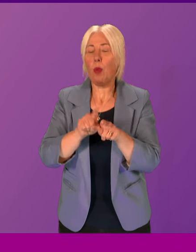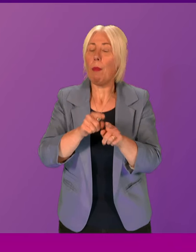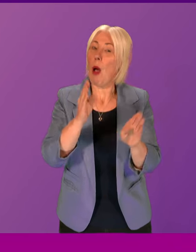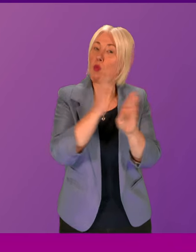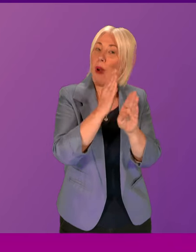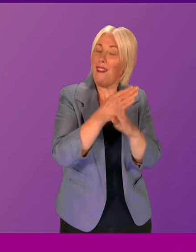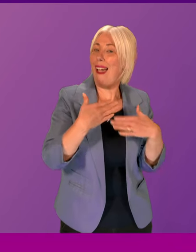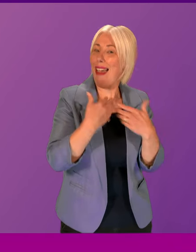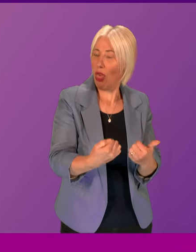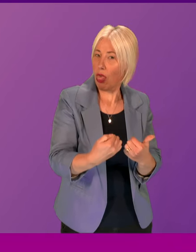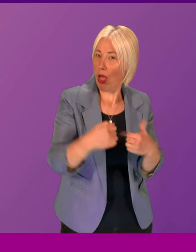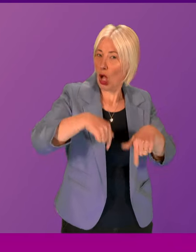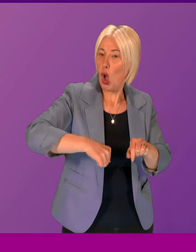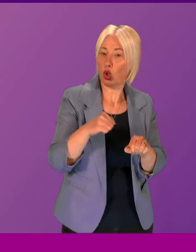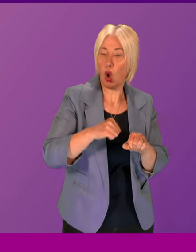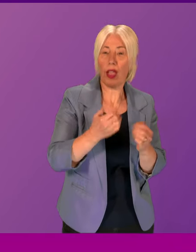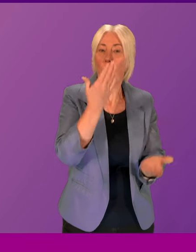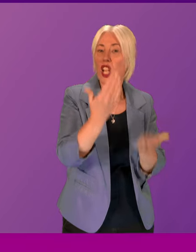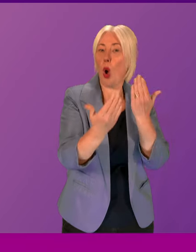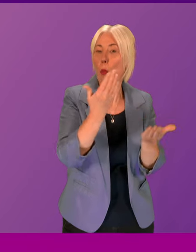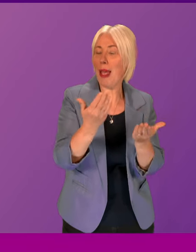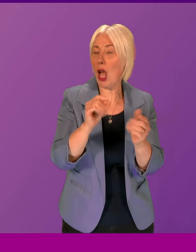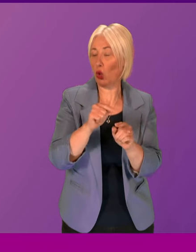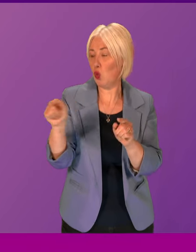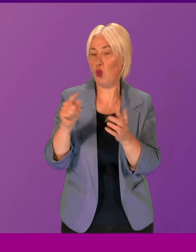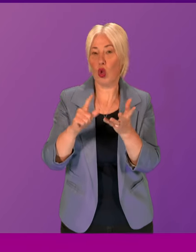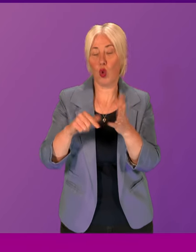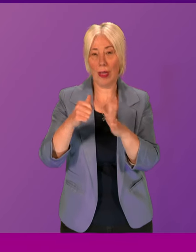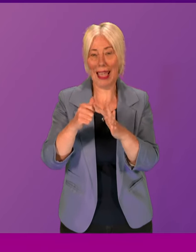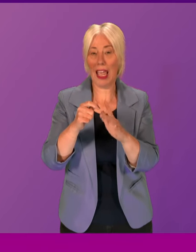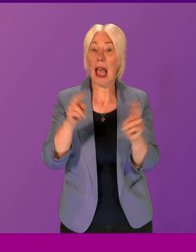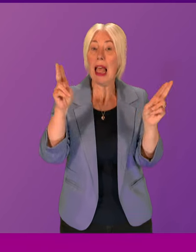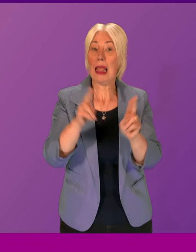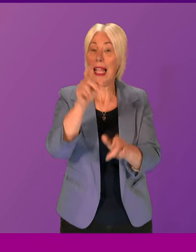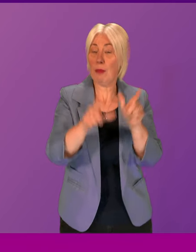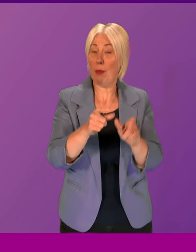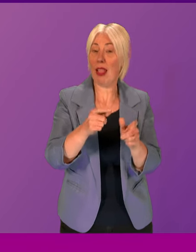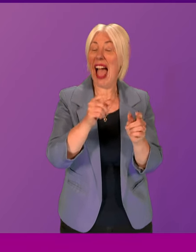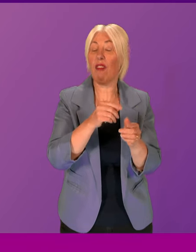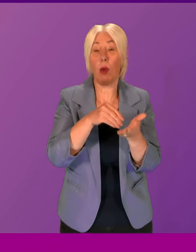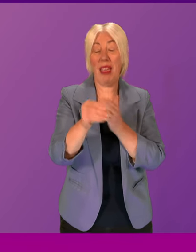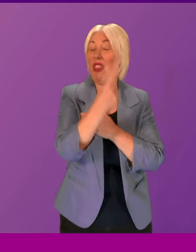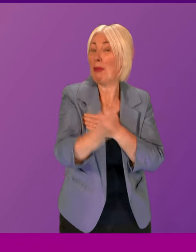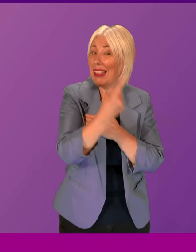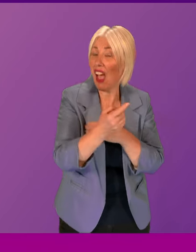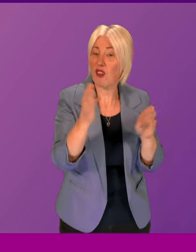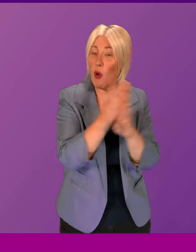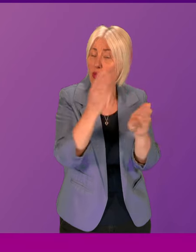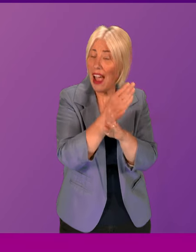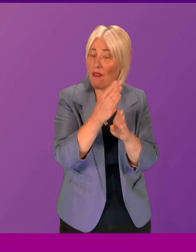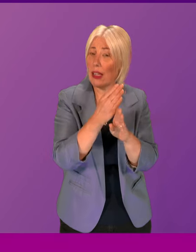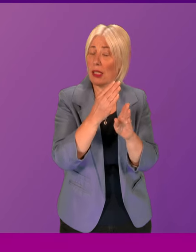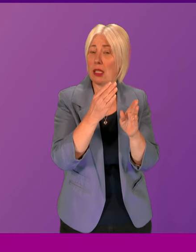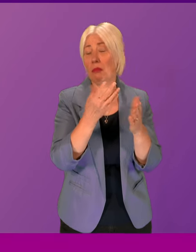healthcare, again, when Scotland is compared to the rest of the UK, we see fewer people having to self-fund for any private inpatient